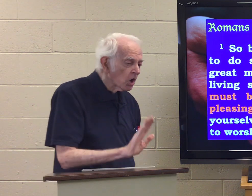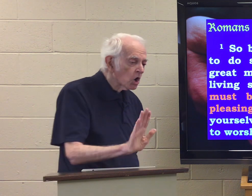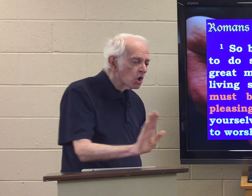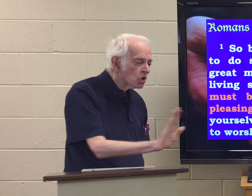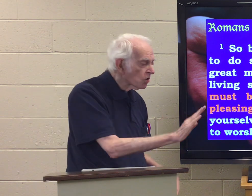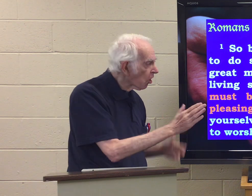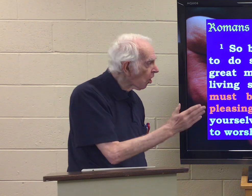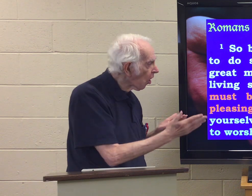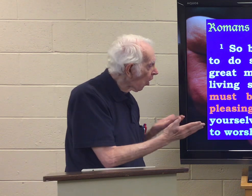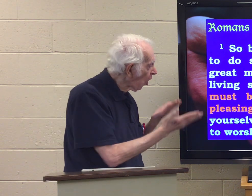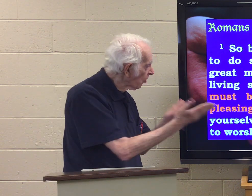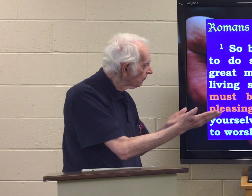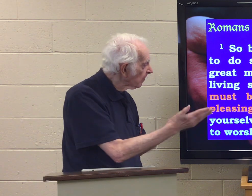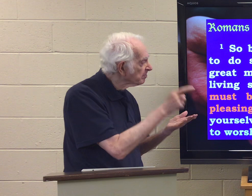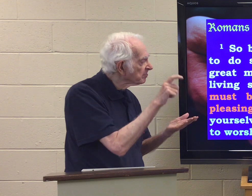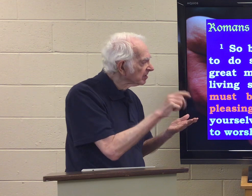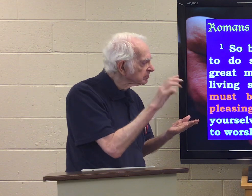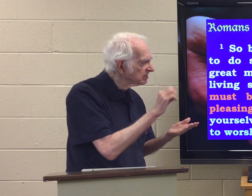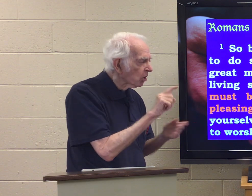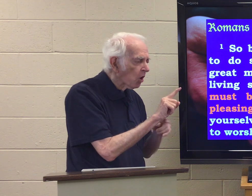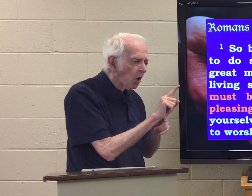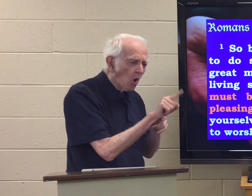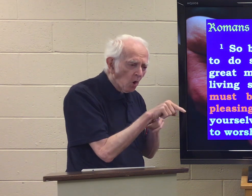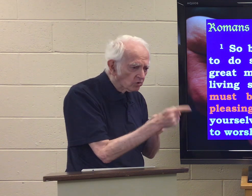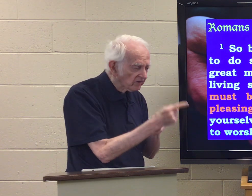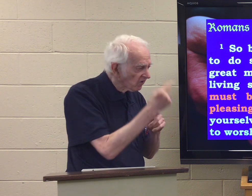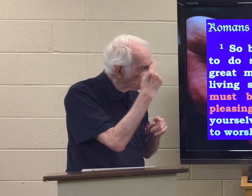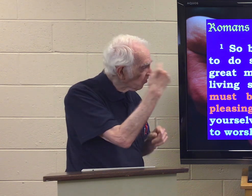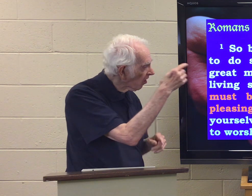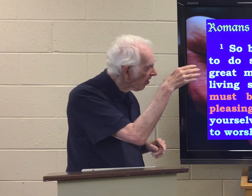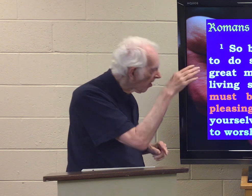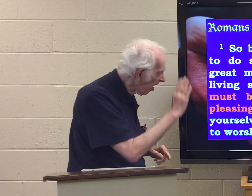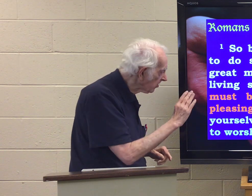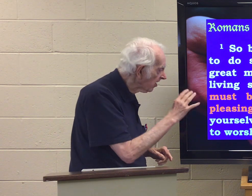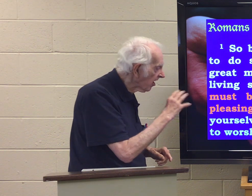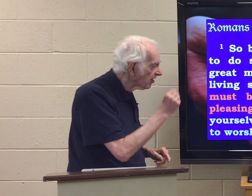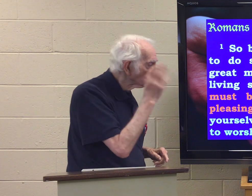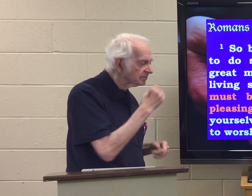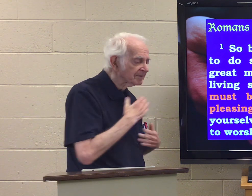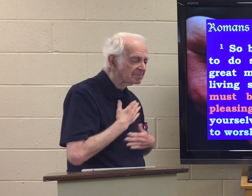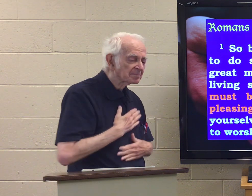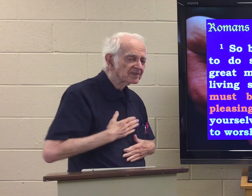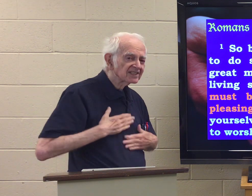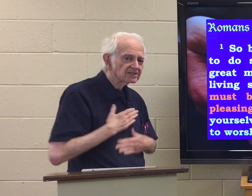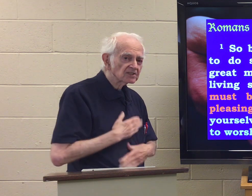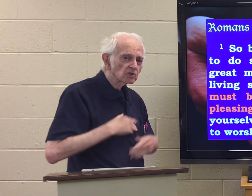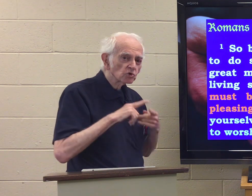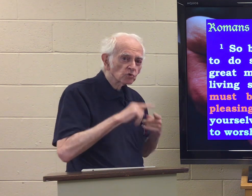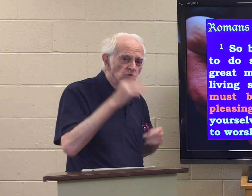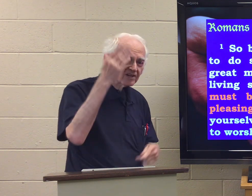Your offering must be only for God, and will be pleasing to Him.